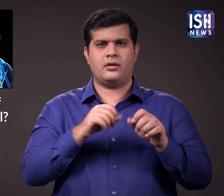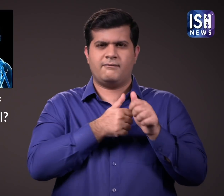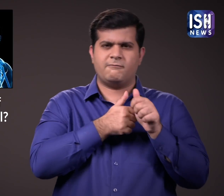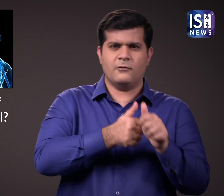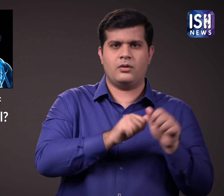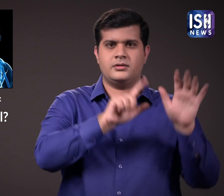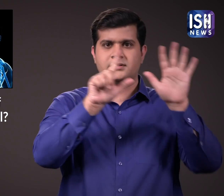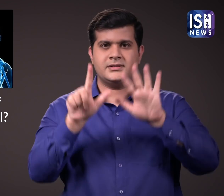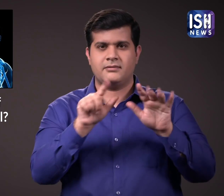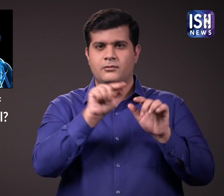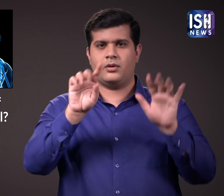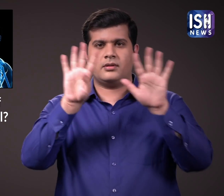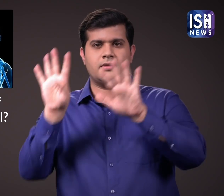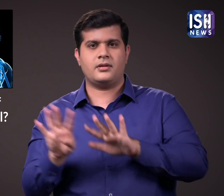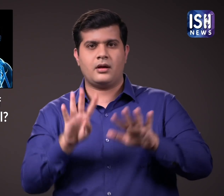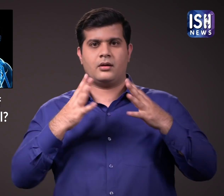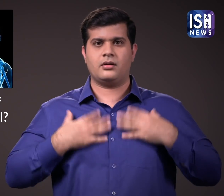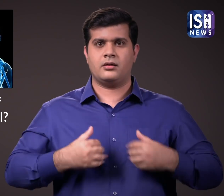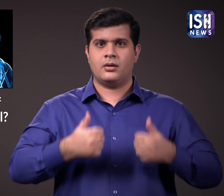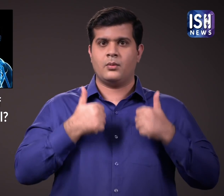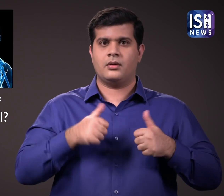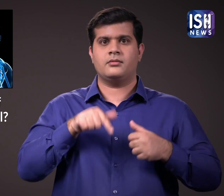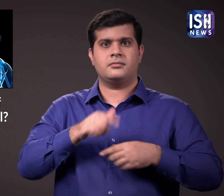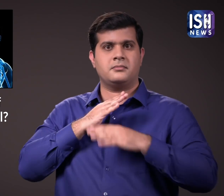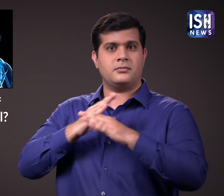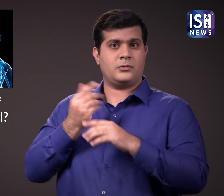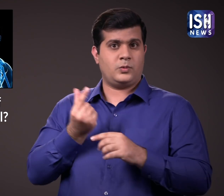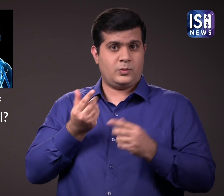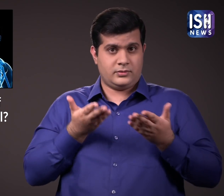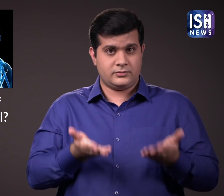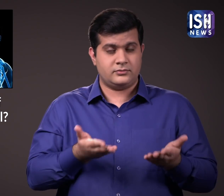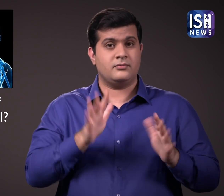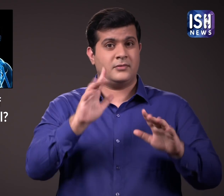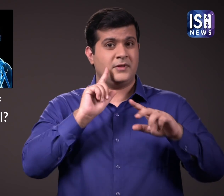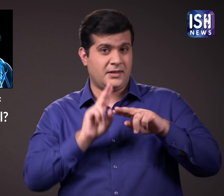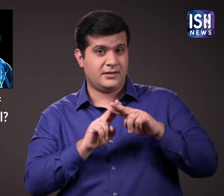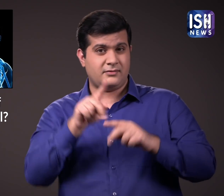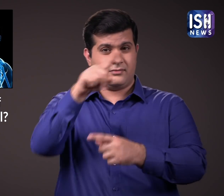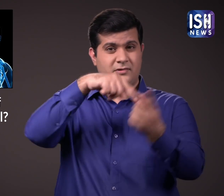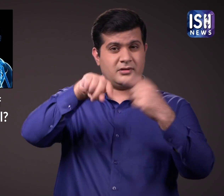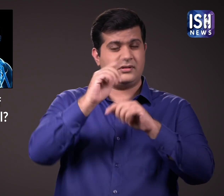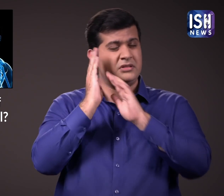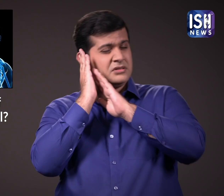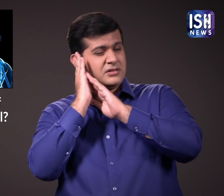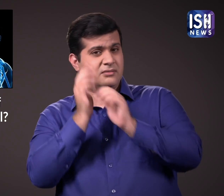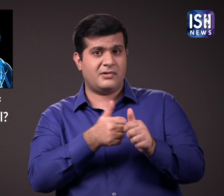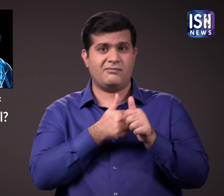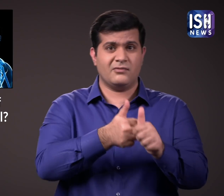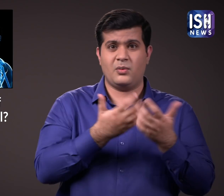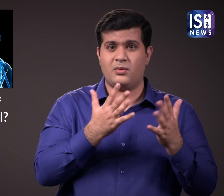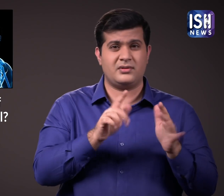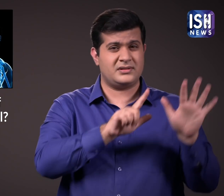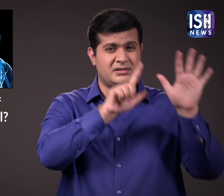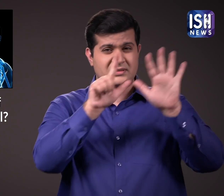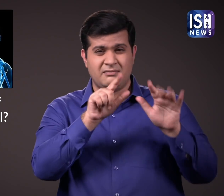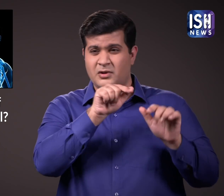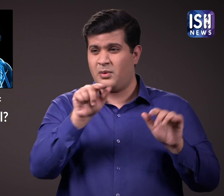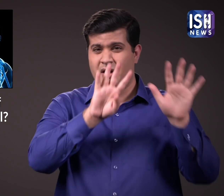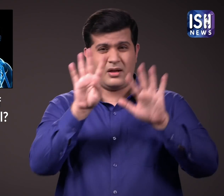It is important to sleep for 7-9 hours in order to protect yourself from illnesses. So, when you do not sleep enough,